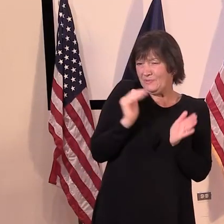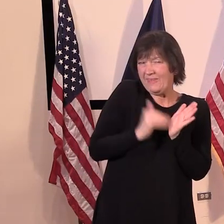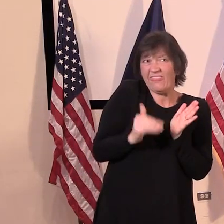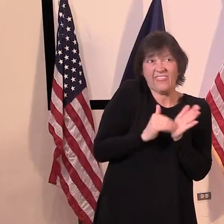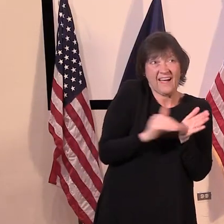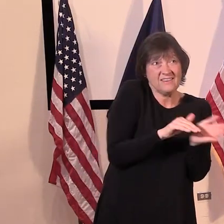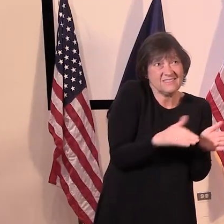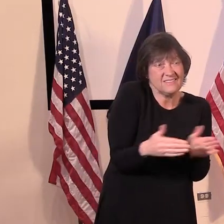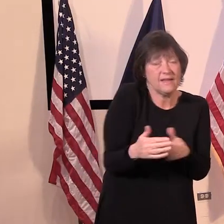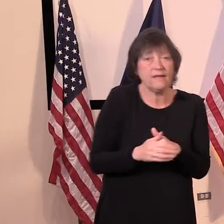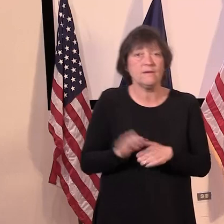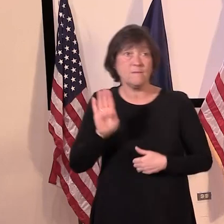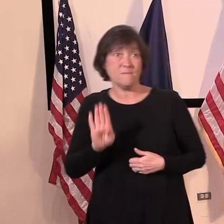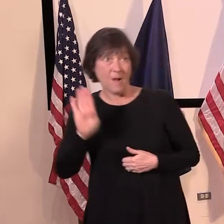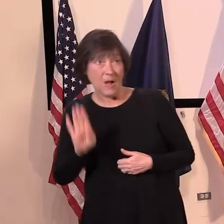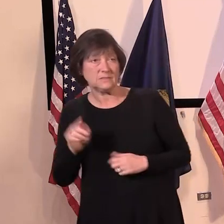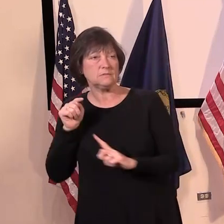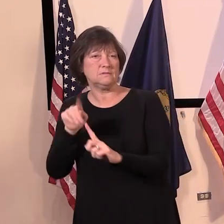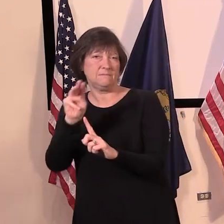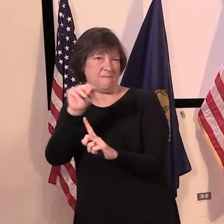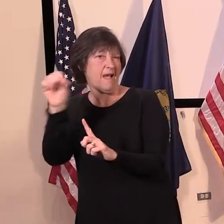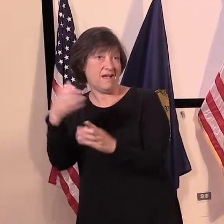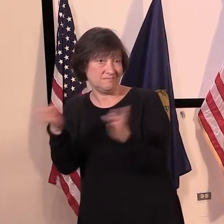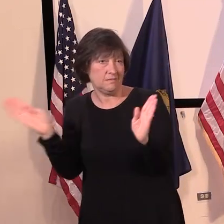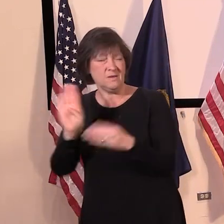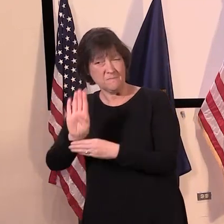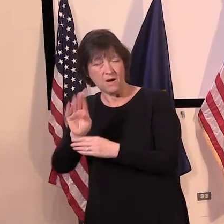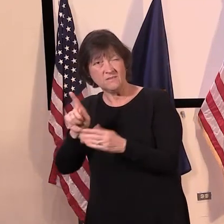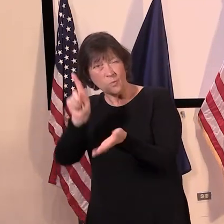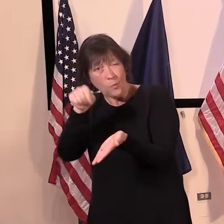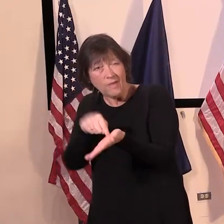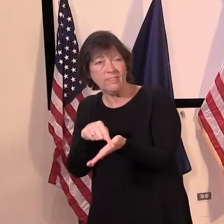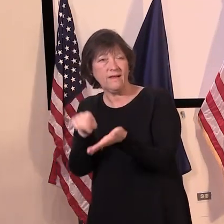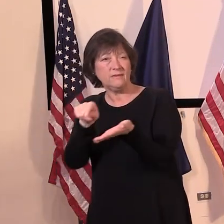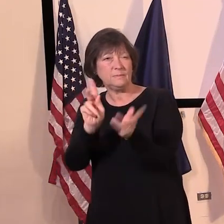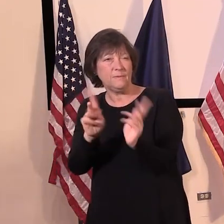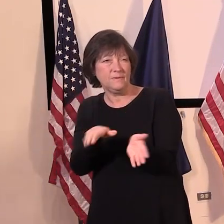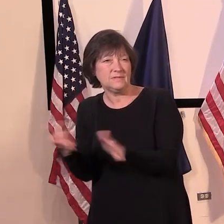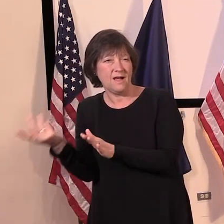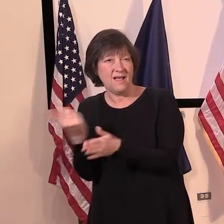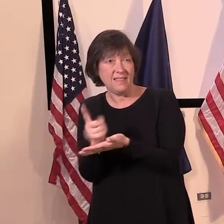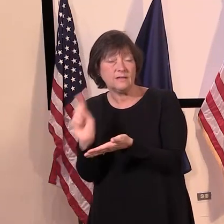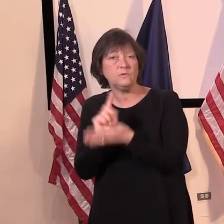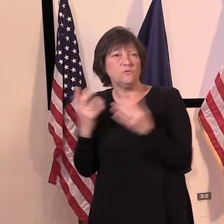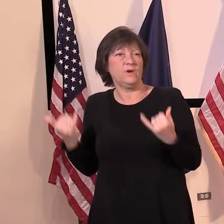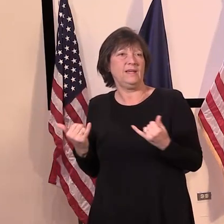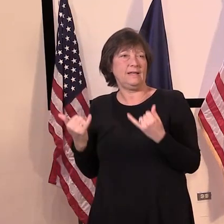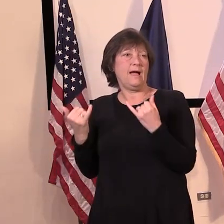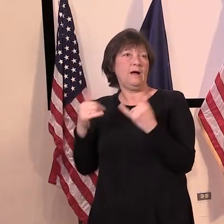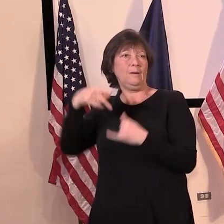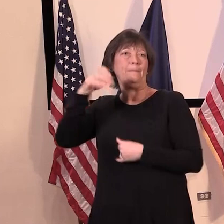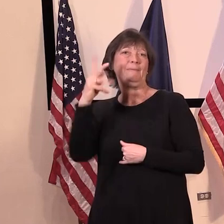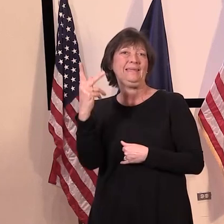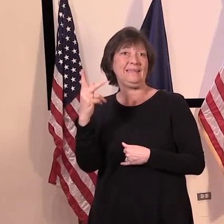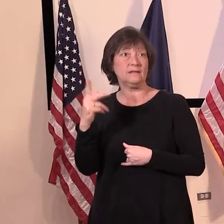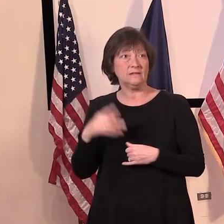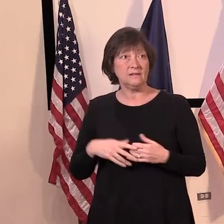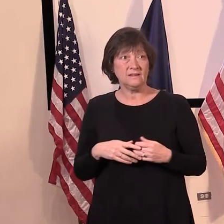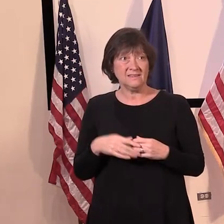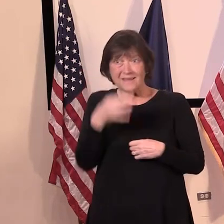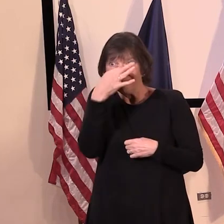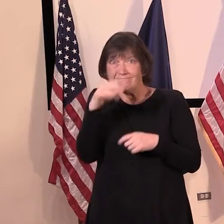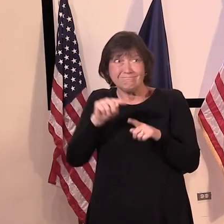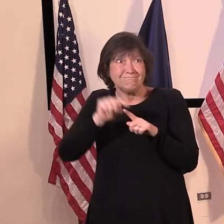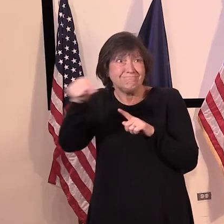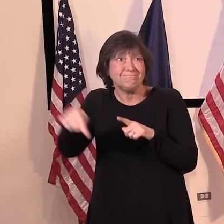Massachusetts, Boston in particular, they had a thousand deaths again last week. They're in their peak right now. That's 180 miles away